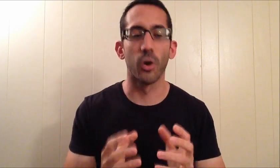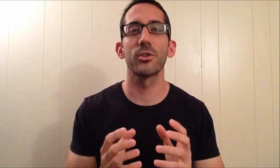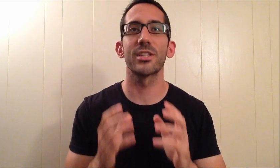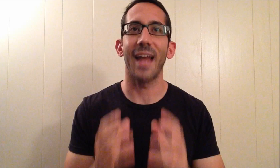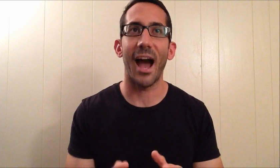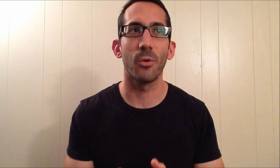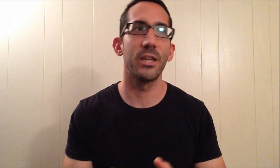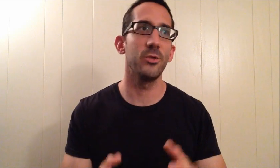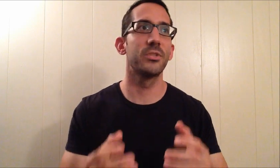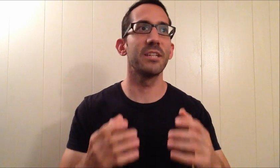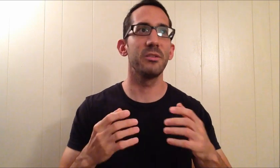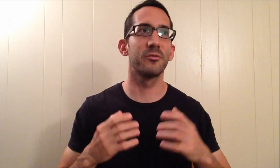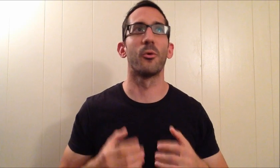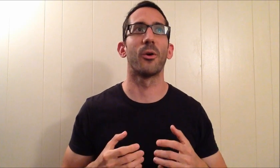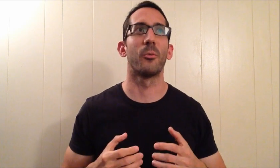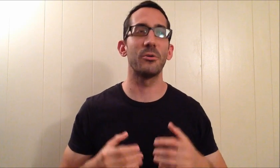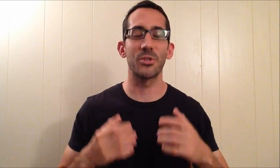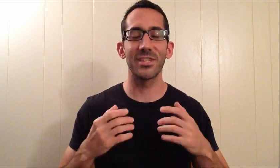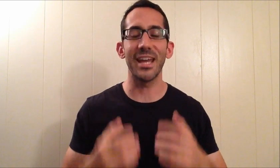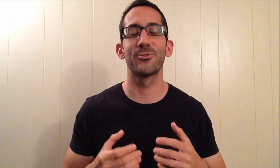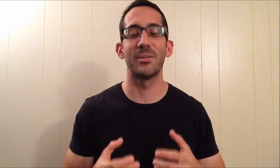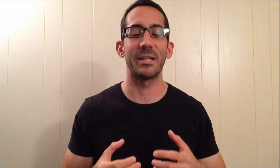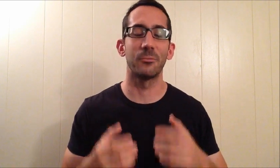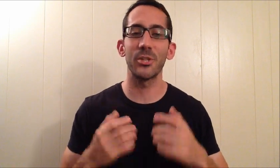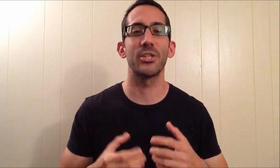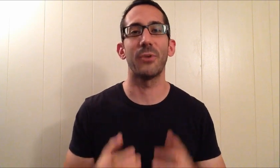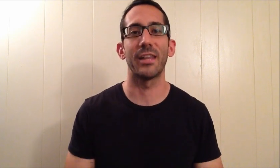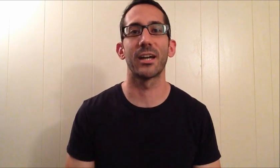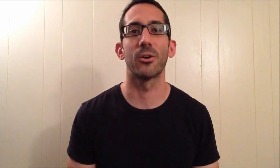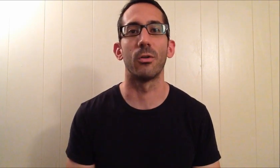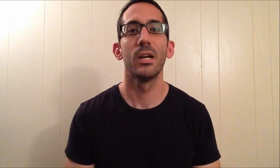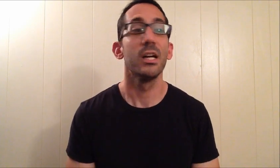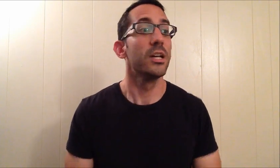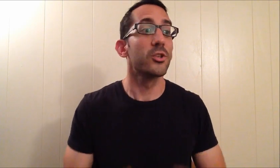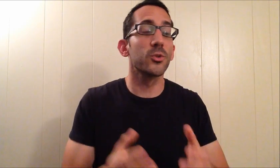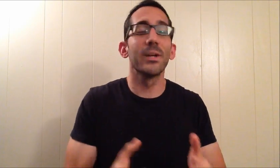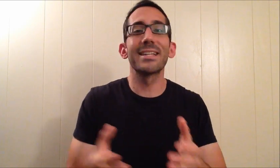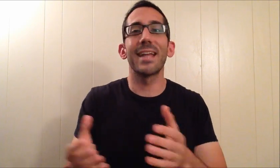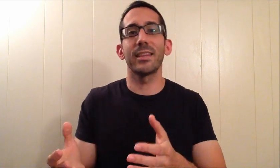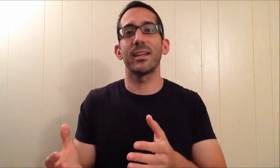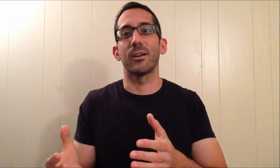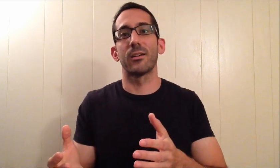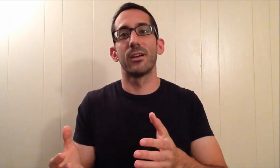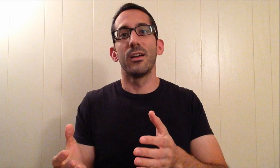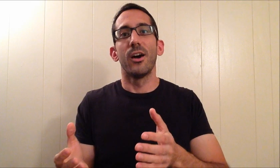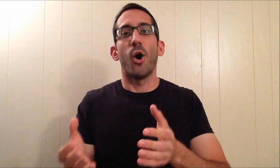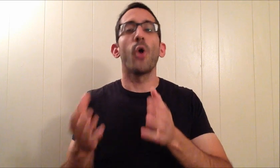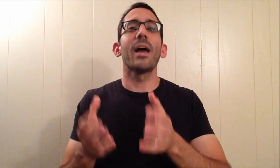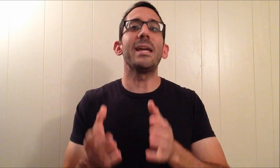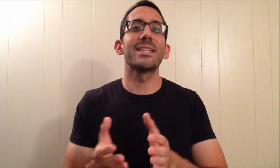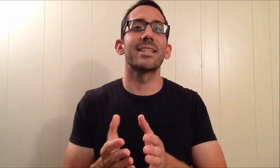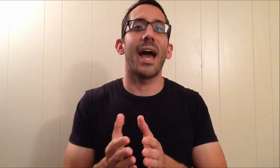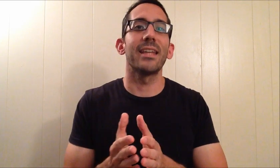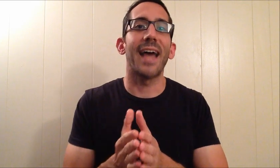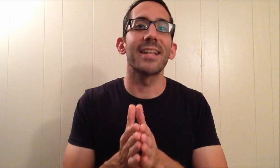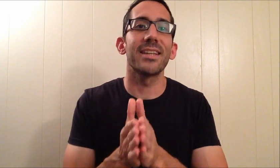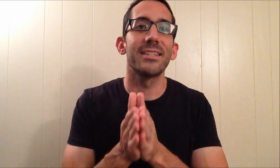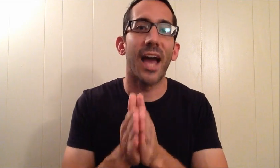worse now than you did before when you're just daydreaming and wishing you had that goal, the story doesn't end there. All that means is that that's a